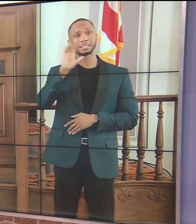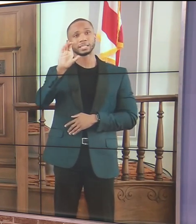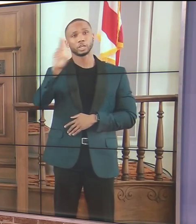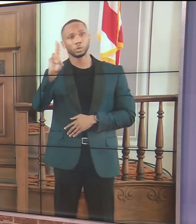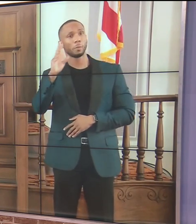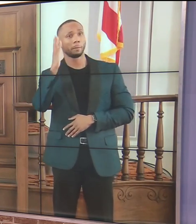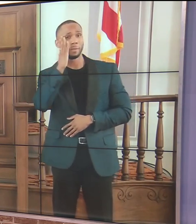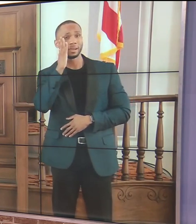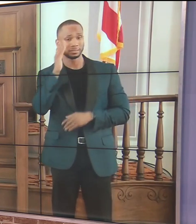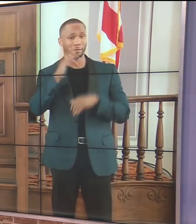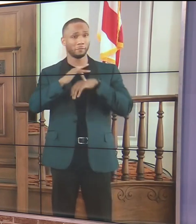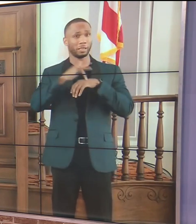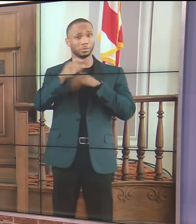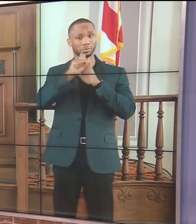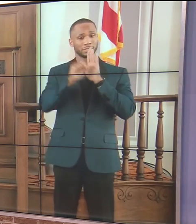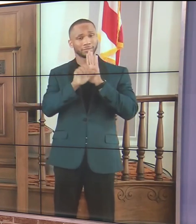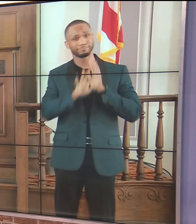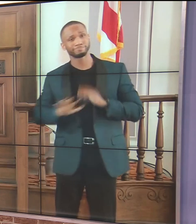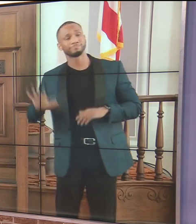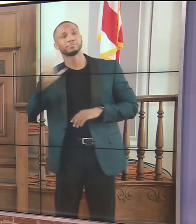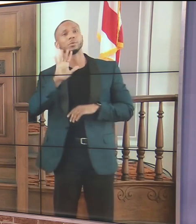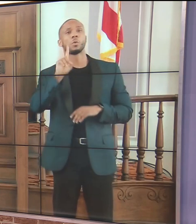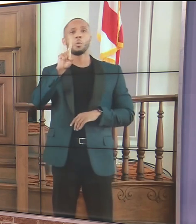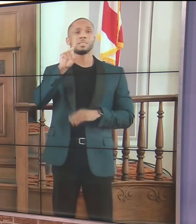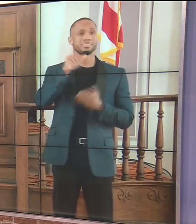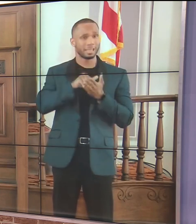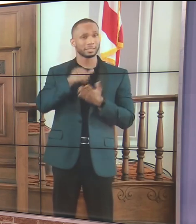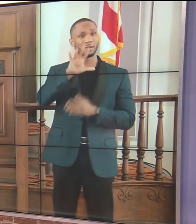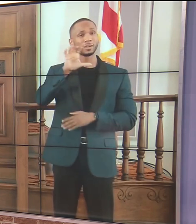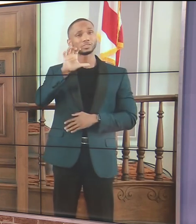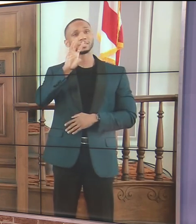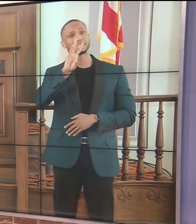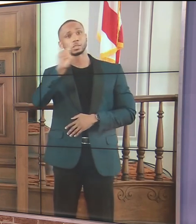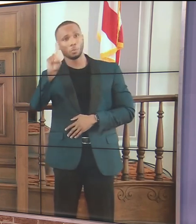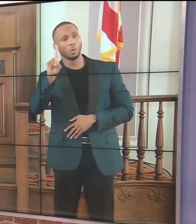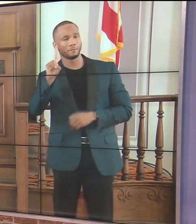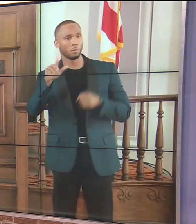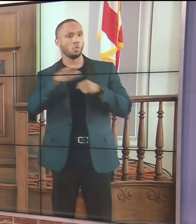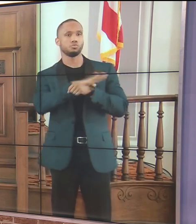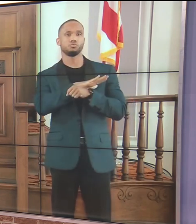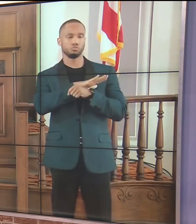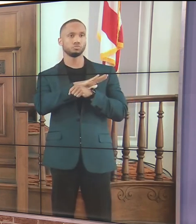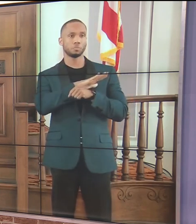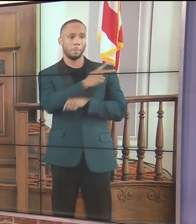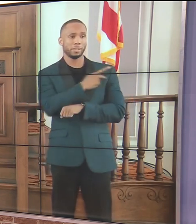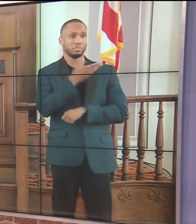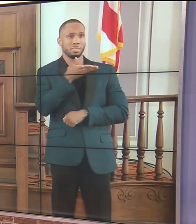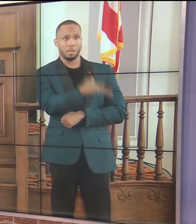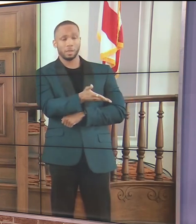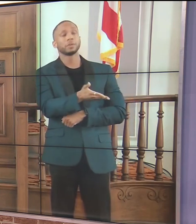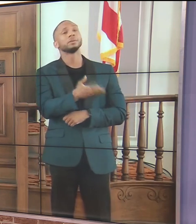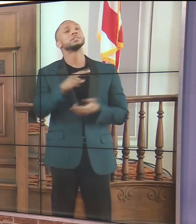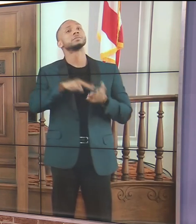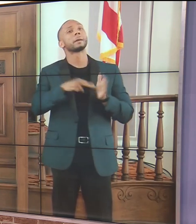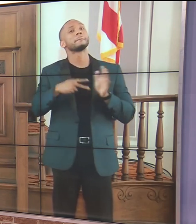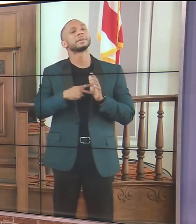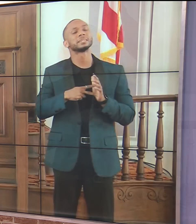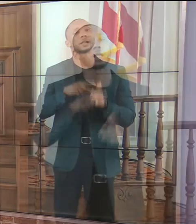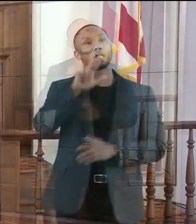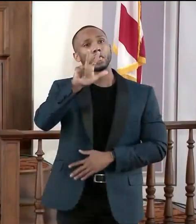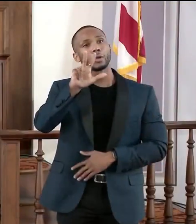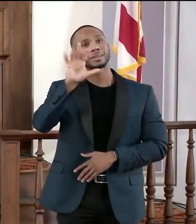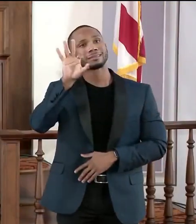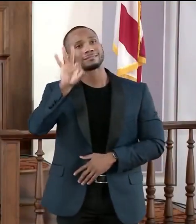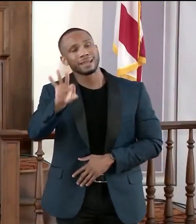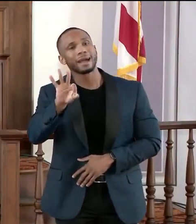Ivey extended the state's mask mandate today. It was set to expire tomorrow. The state will now require masks until at least